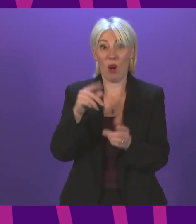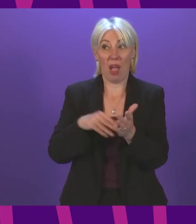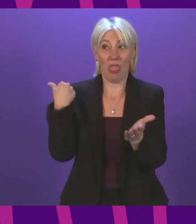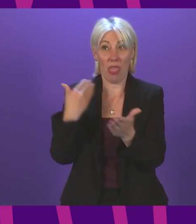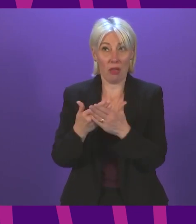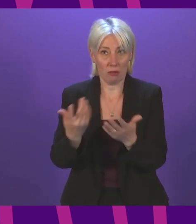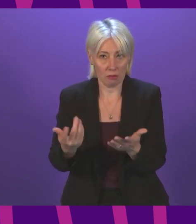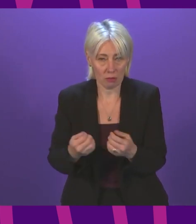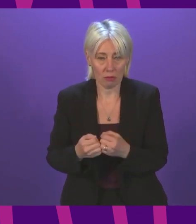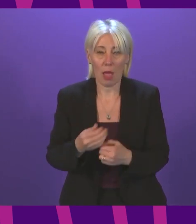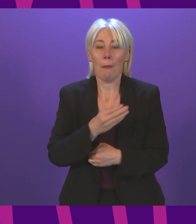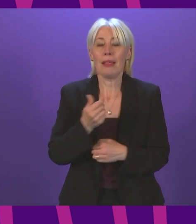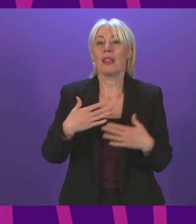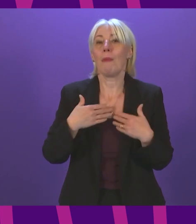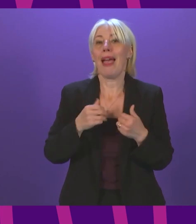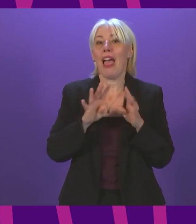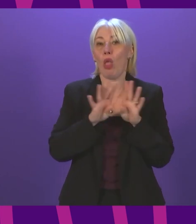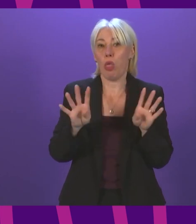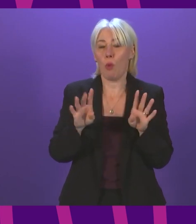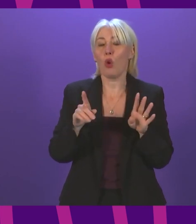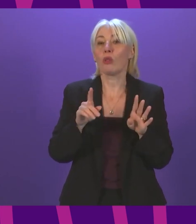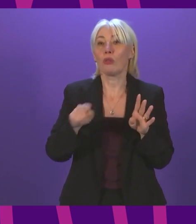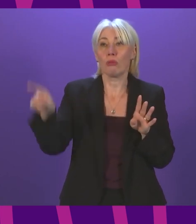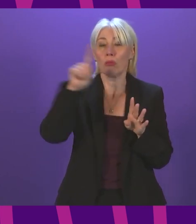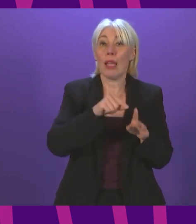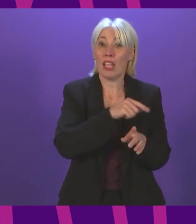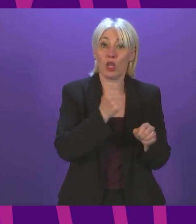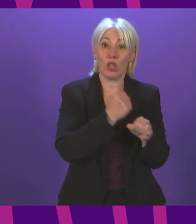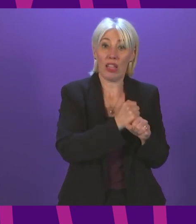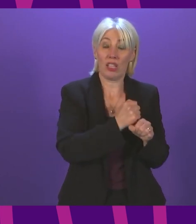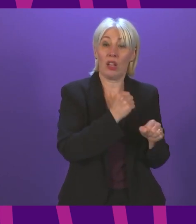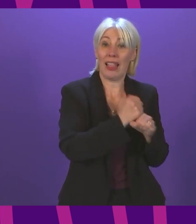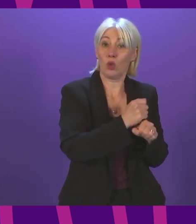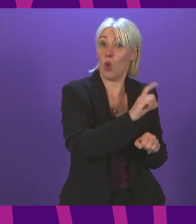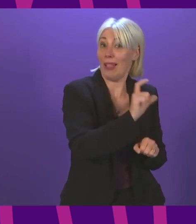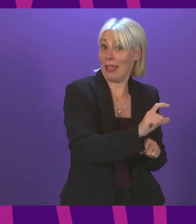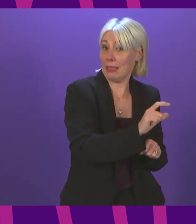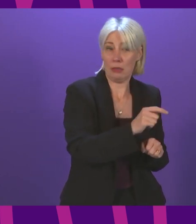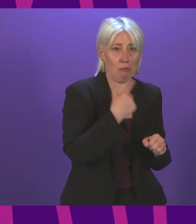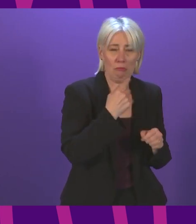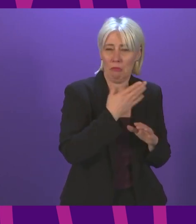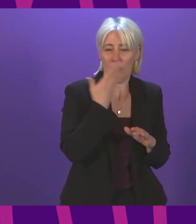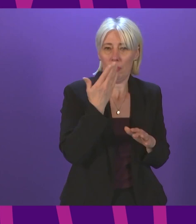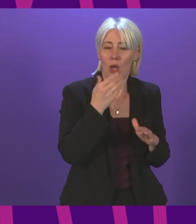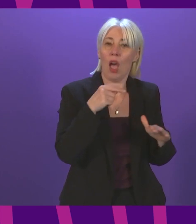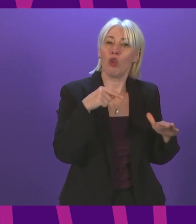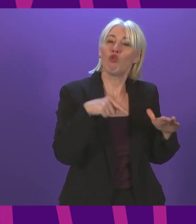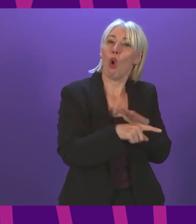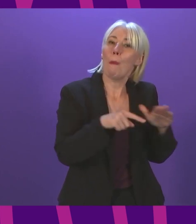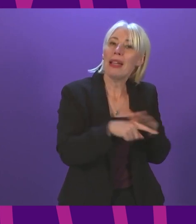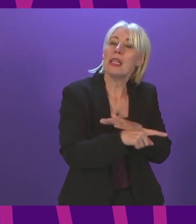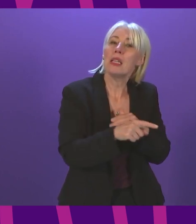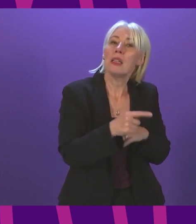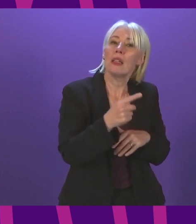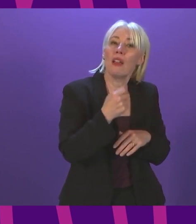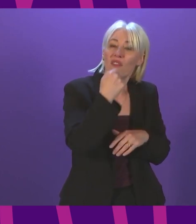First Minister why some health boards, including NHS Greater Glasgow and Clyde, were unable to provide drop-in vaccinations for 12 to 15 year